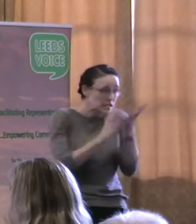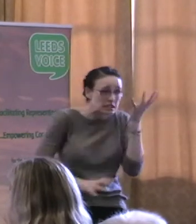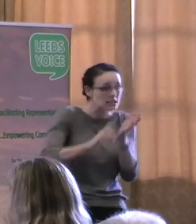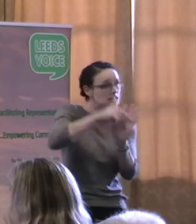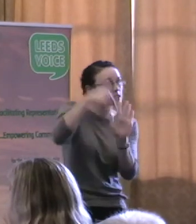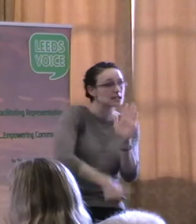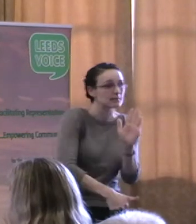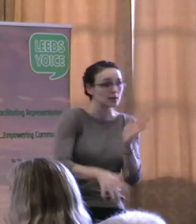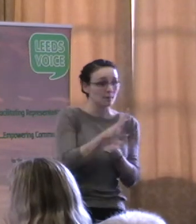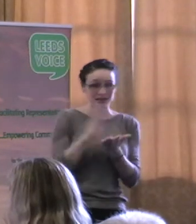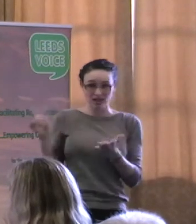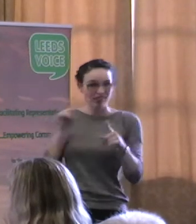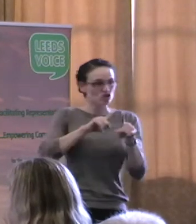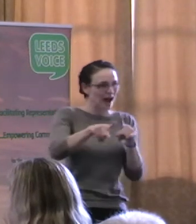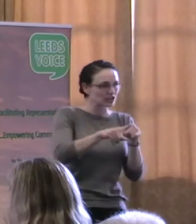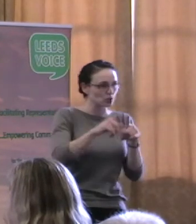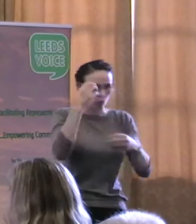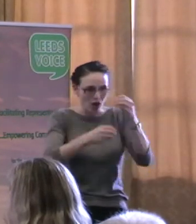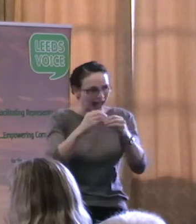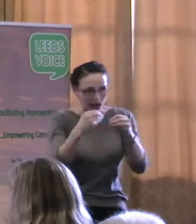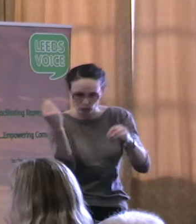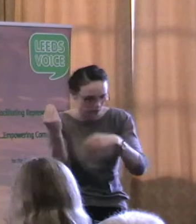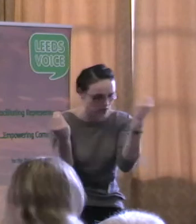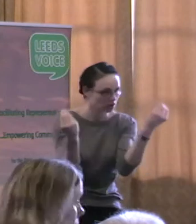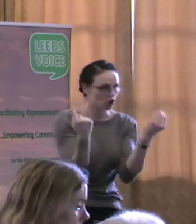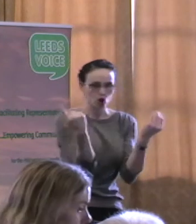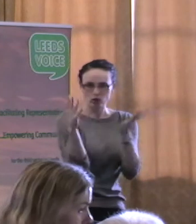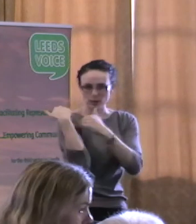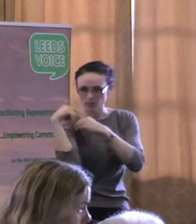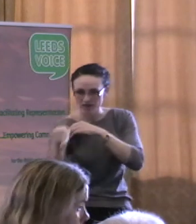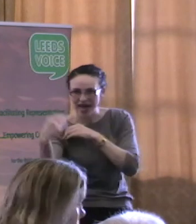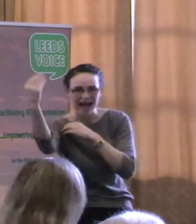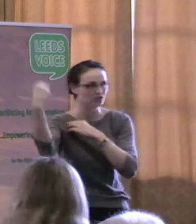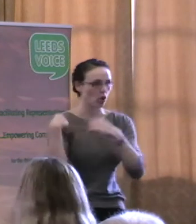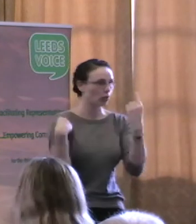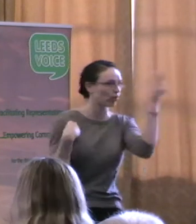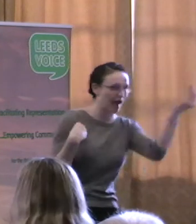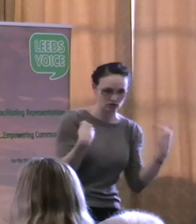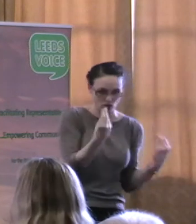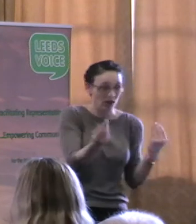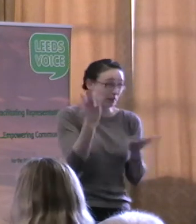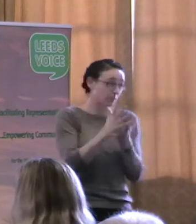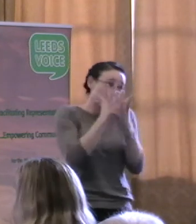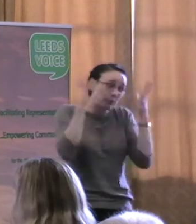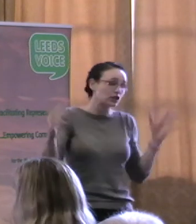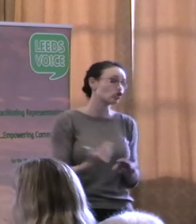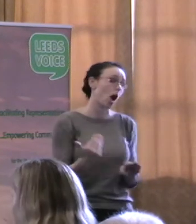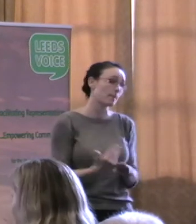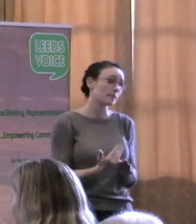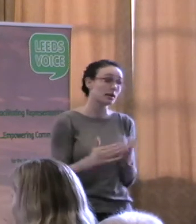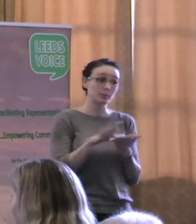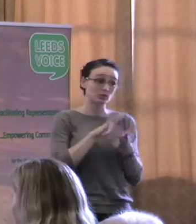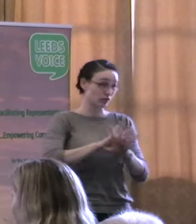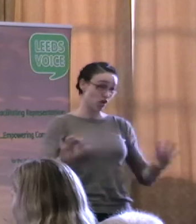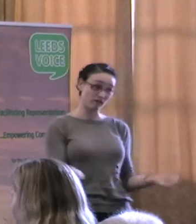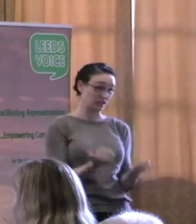is a very complicated matter indeed. And that there is still huge amounts of work to do.